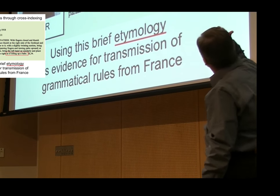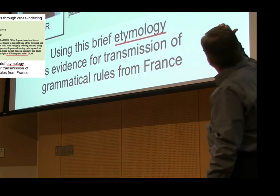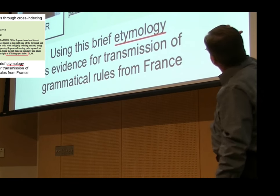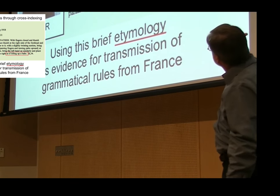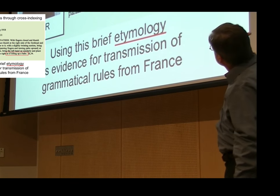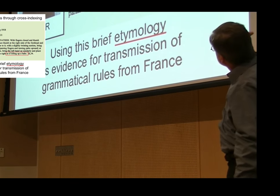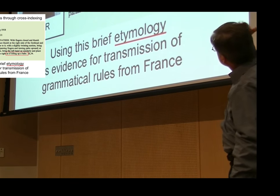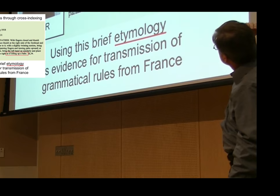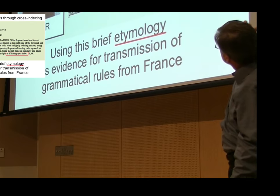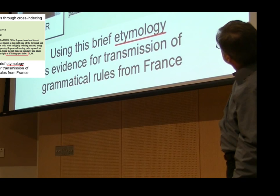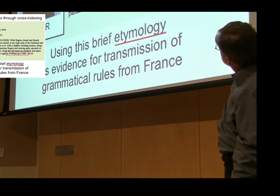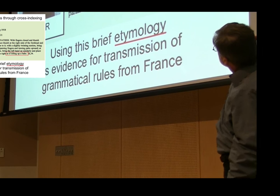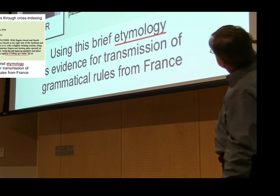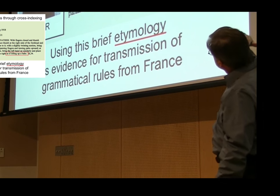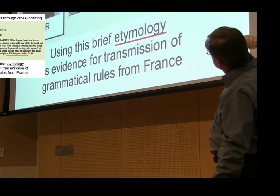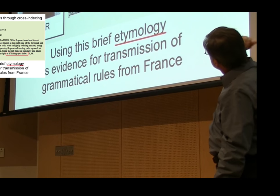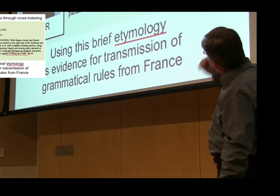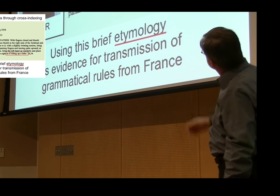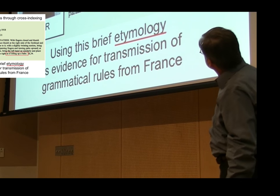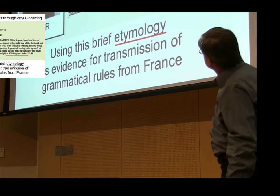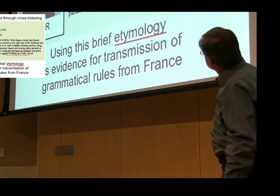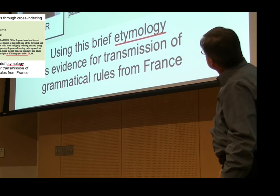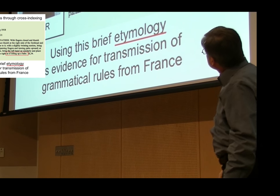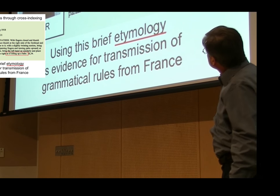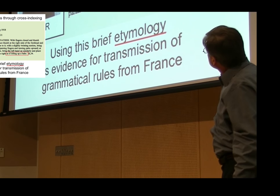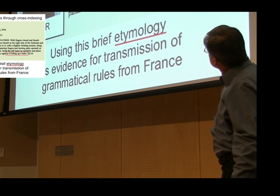and 1918 described production of the sign.